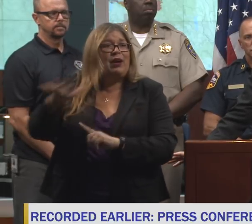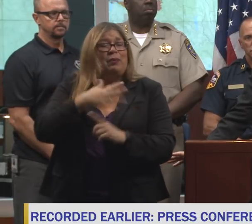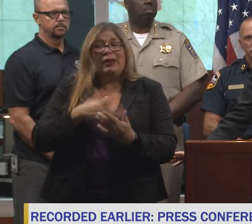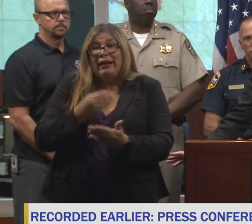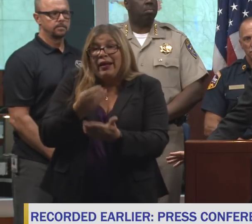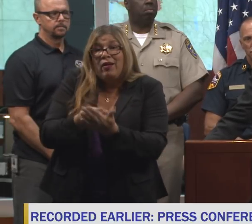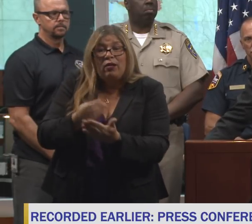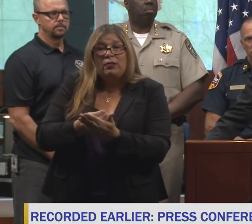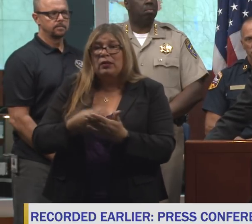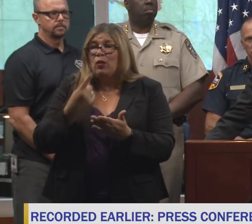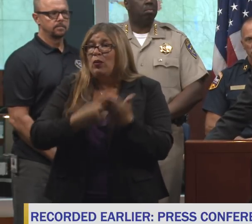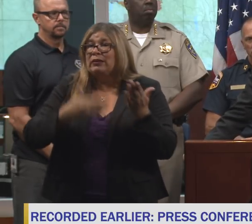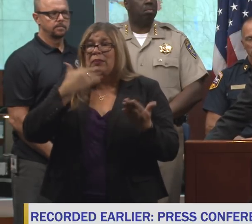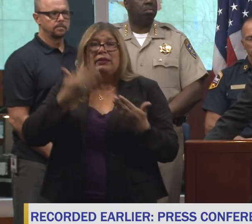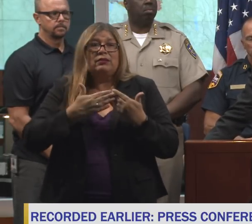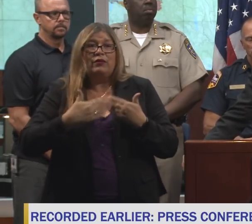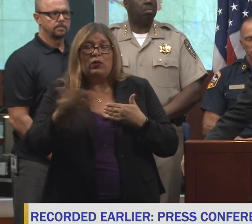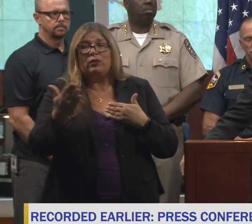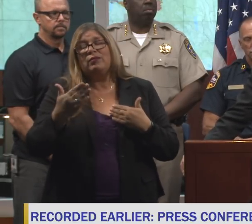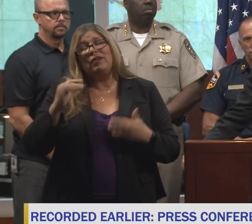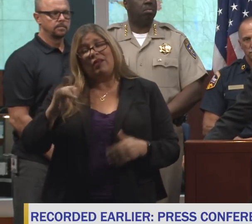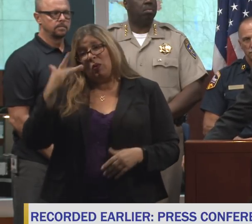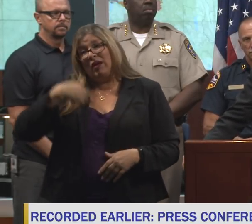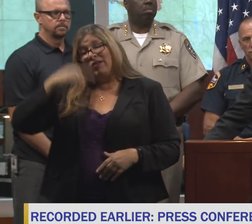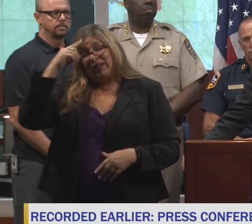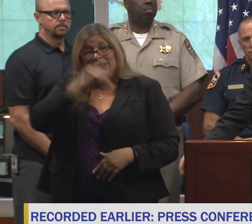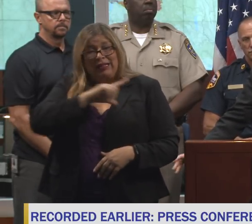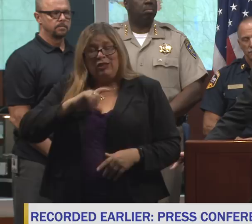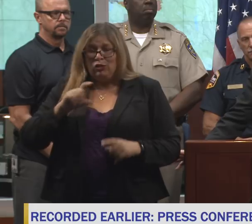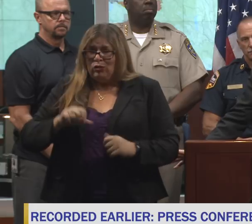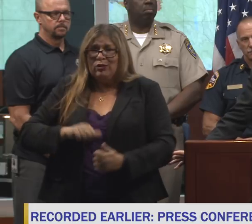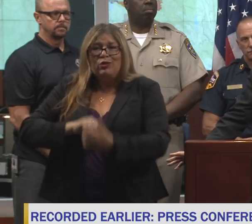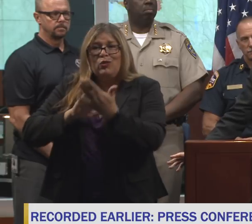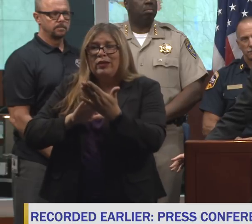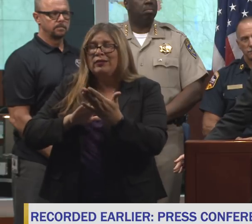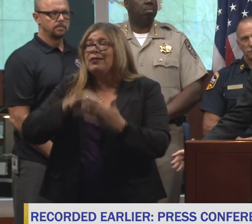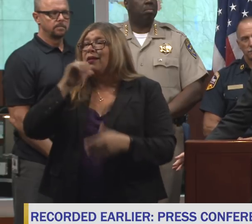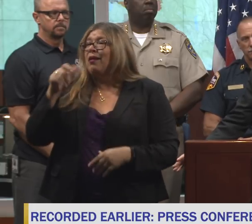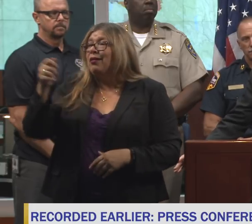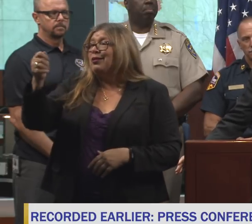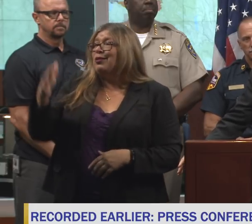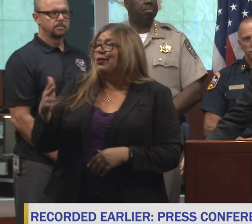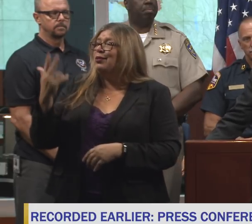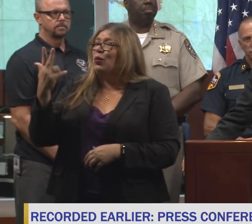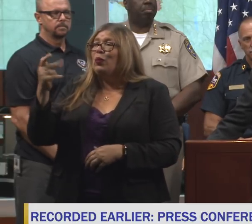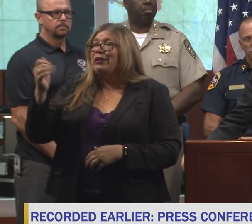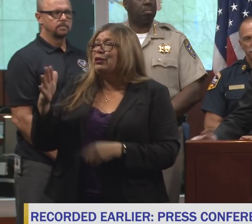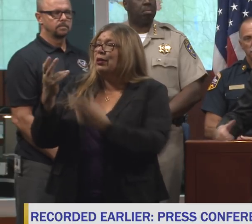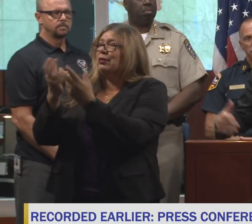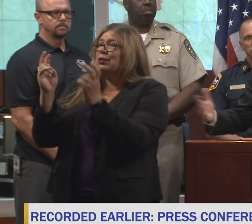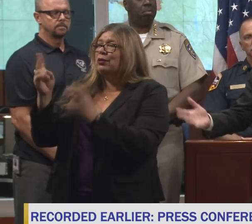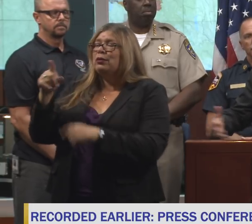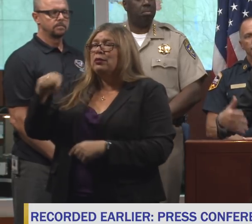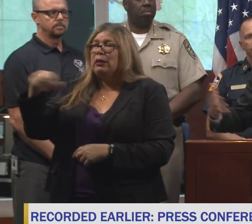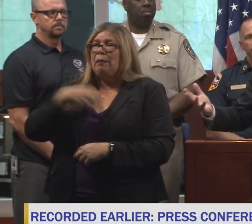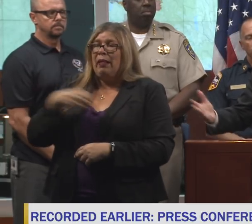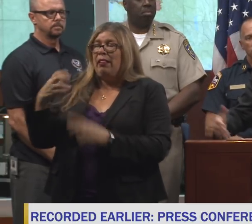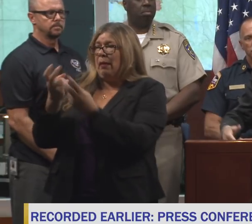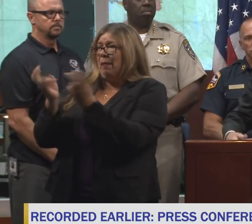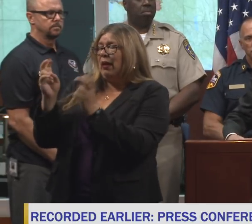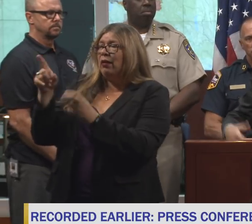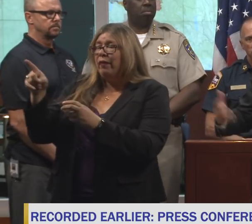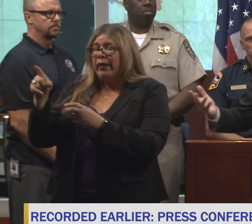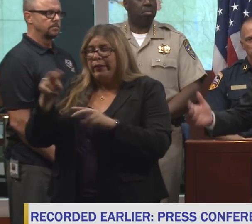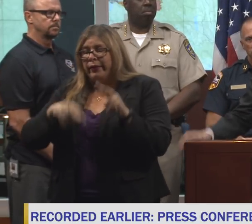the best way forward. And that's why I think the legislature should deal with it rather than a three-judge appellate panel who writes a decision based on